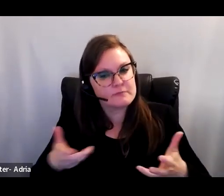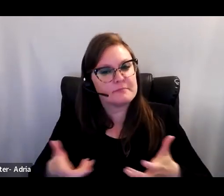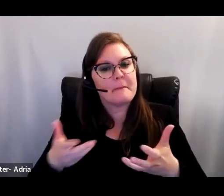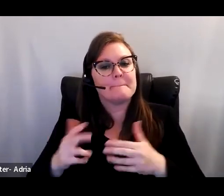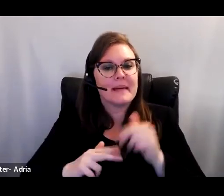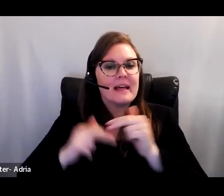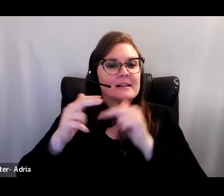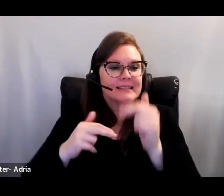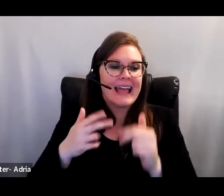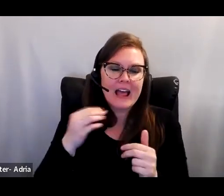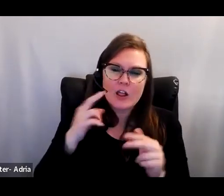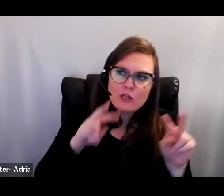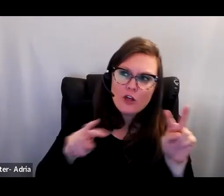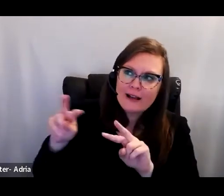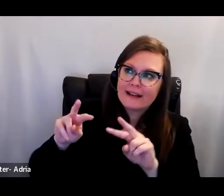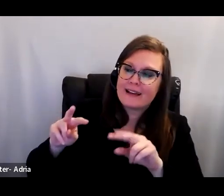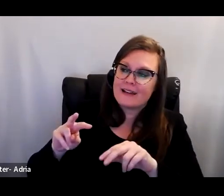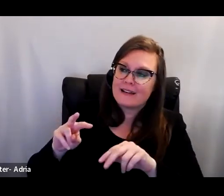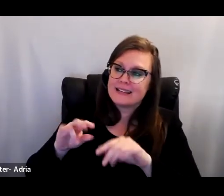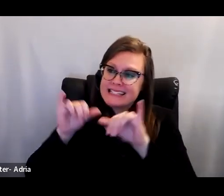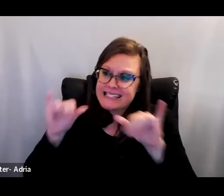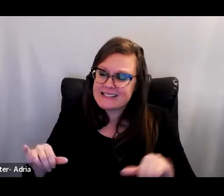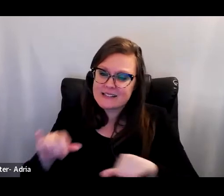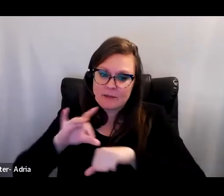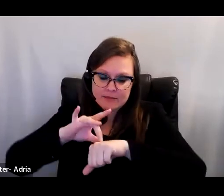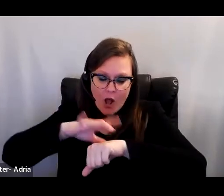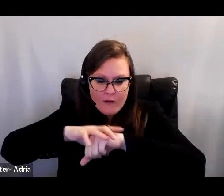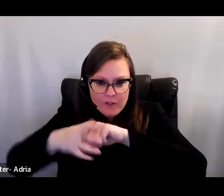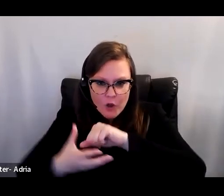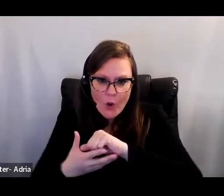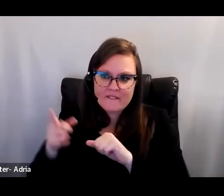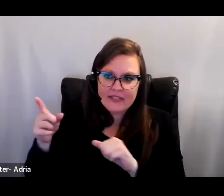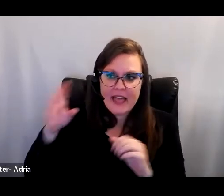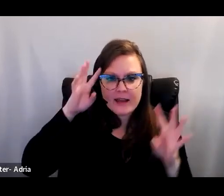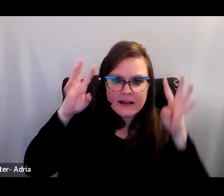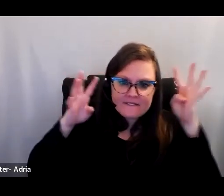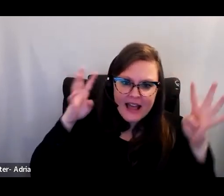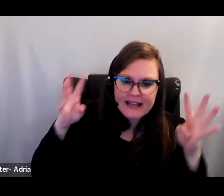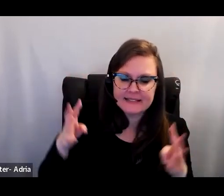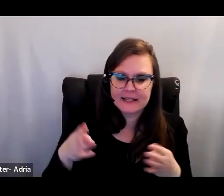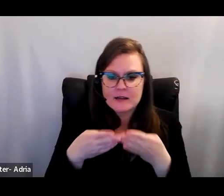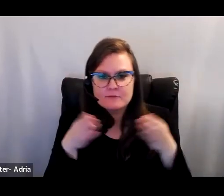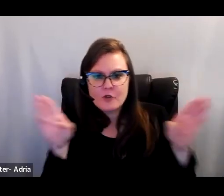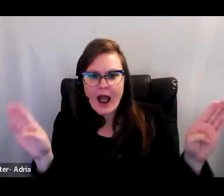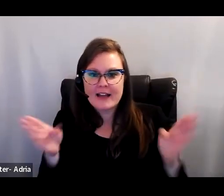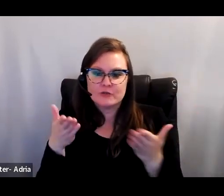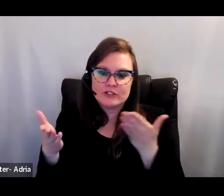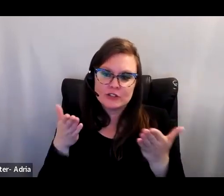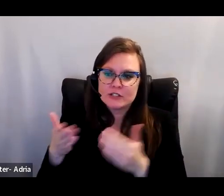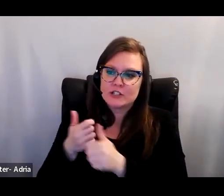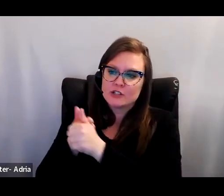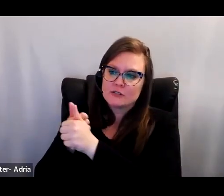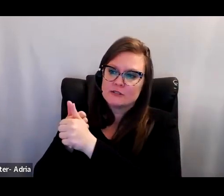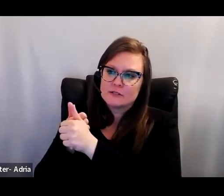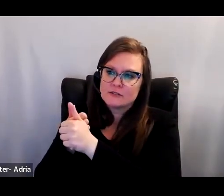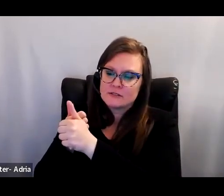systems across the globe are reimagining education in ways that serve the needs of all students and their holistic selves. As we undertake